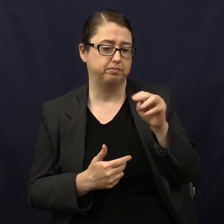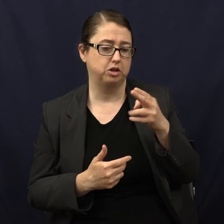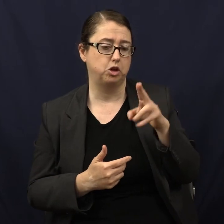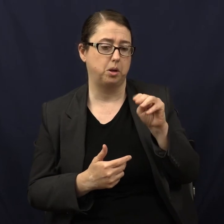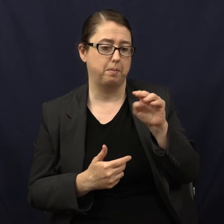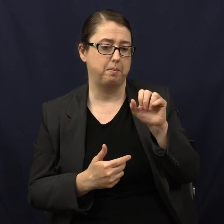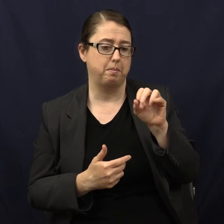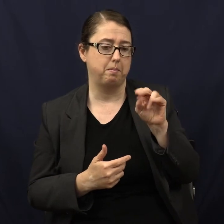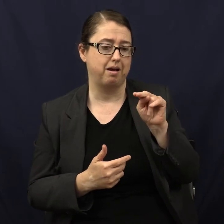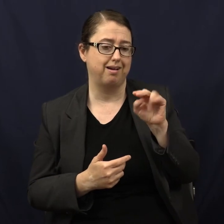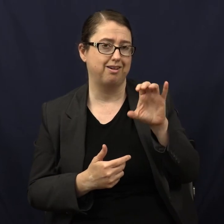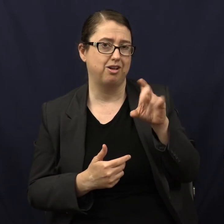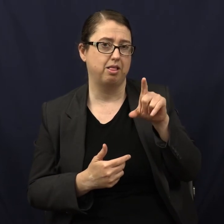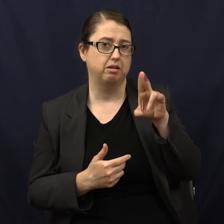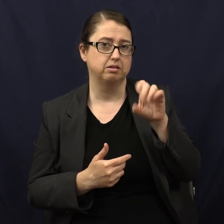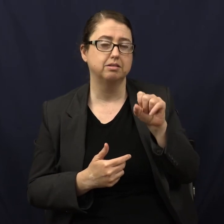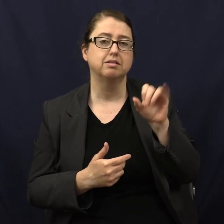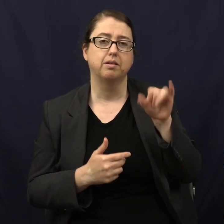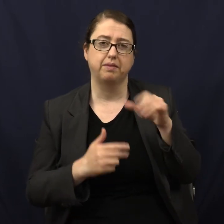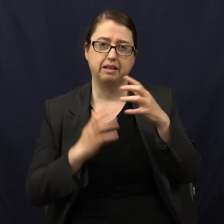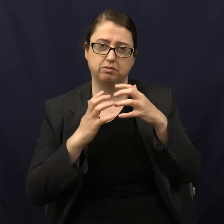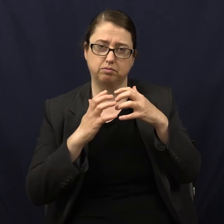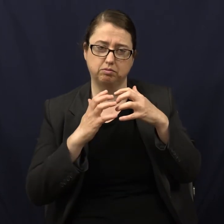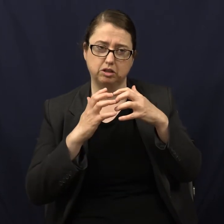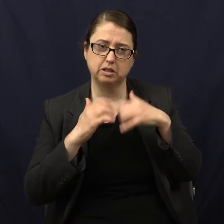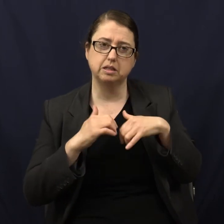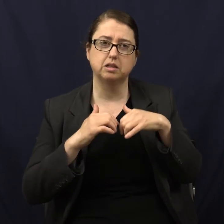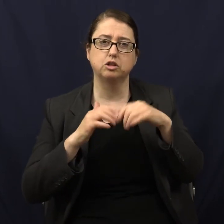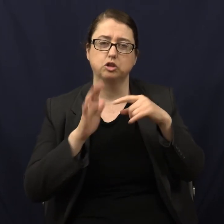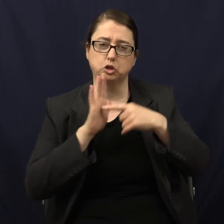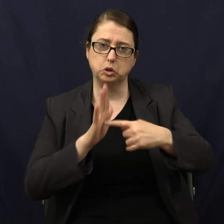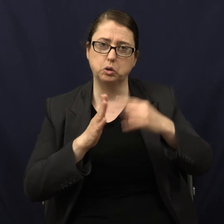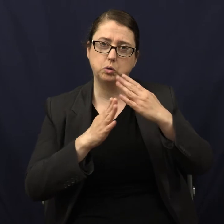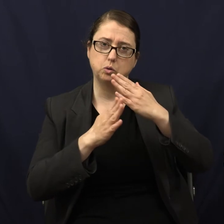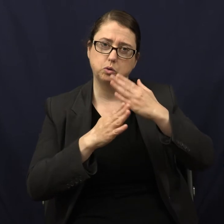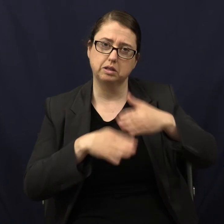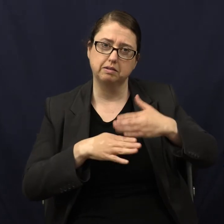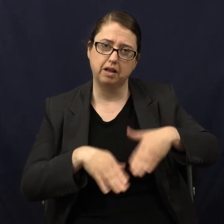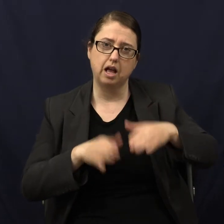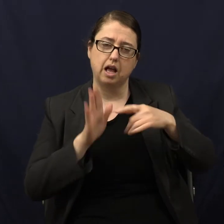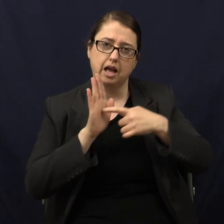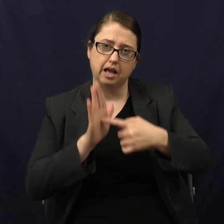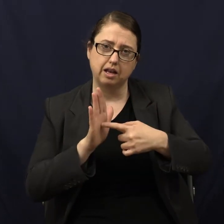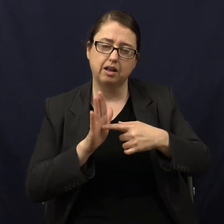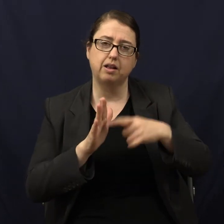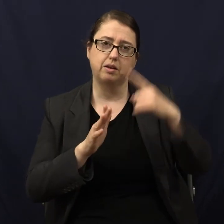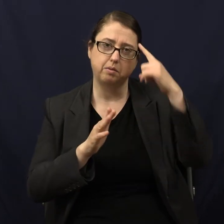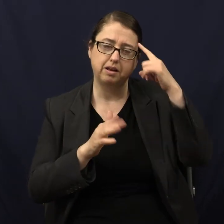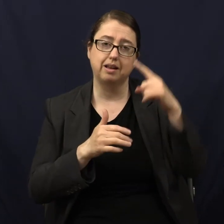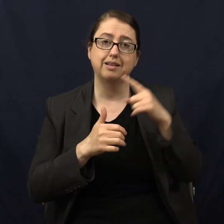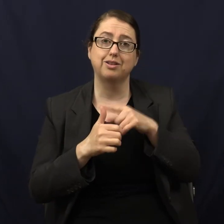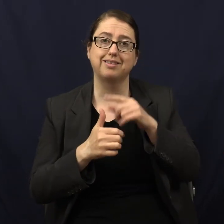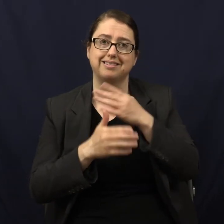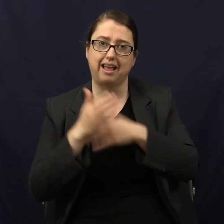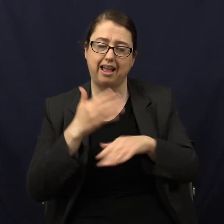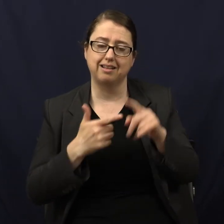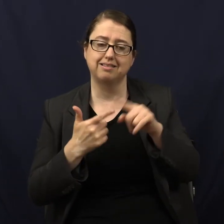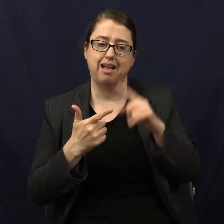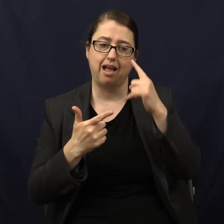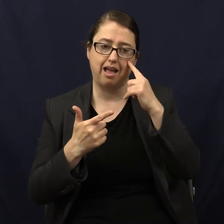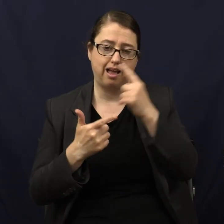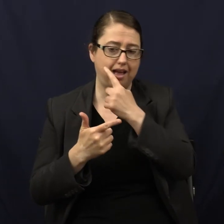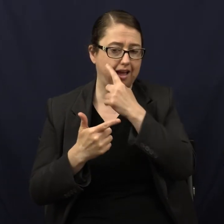the programs in the human body, the number one, two, and three are hands, eyes,